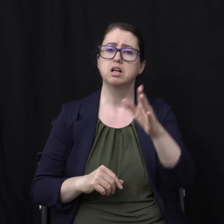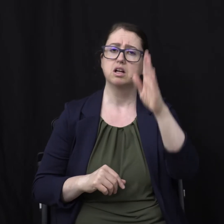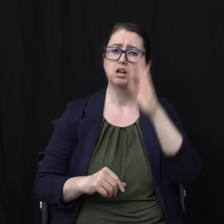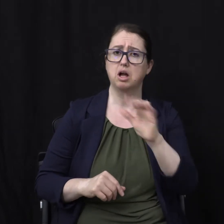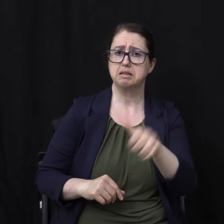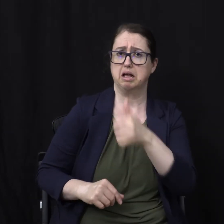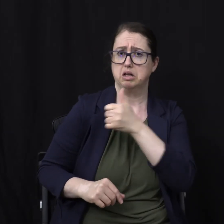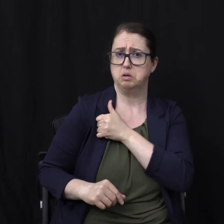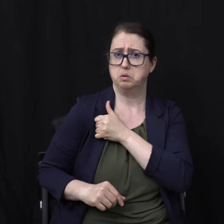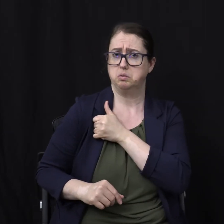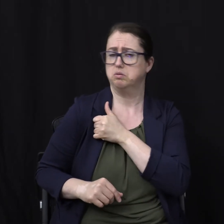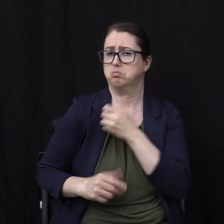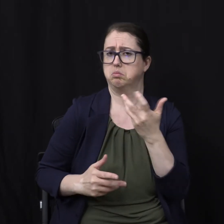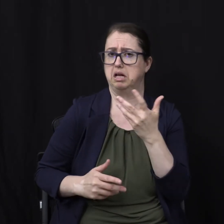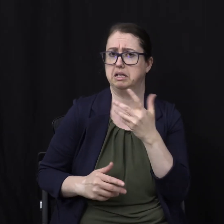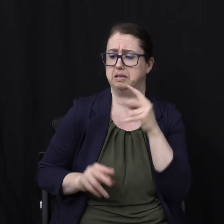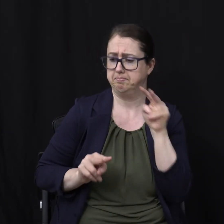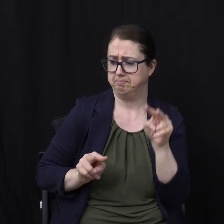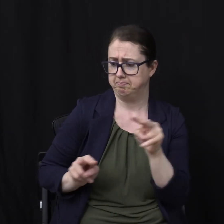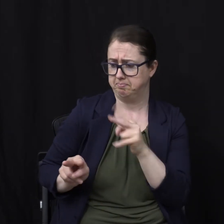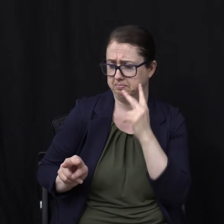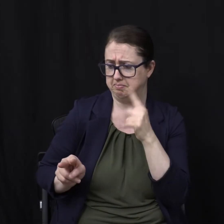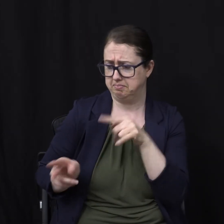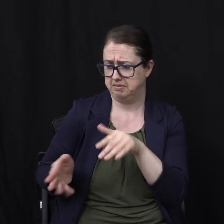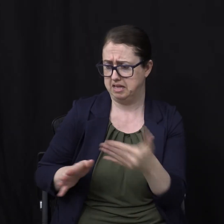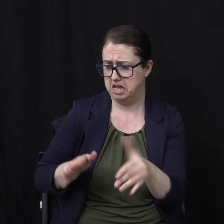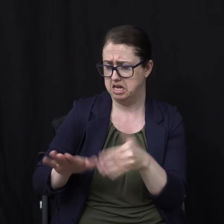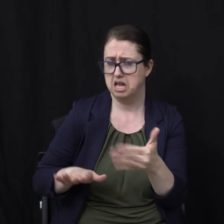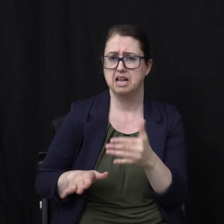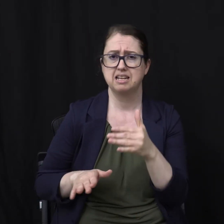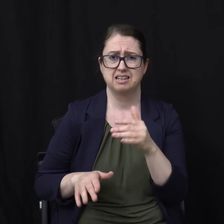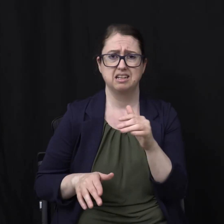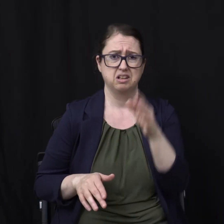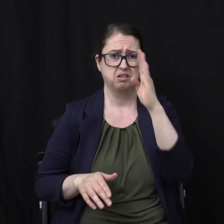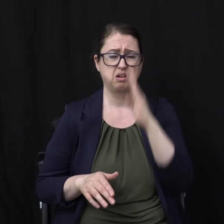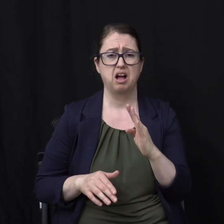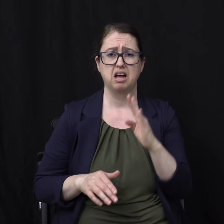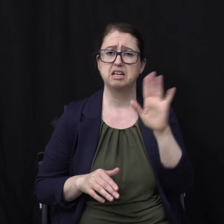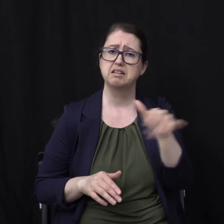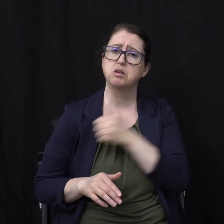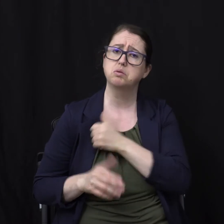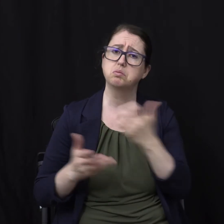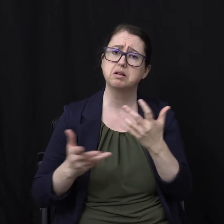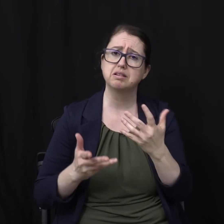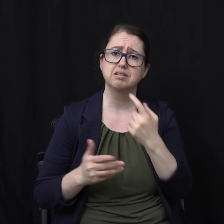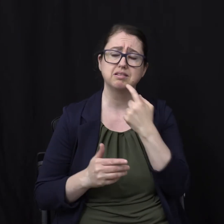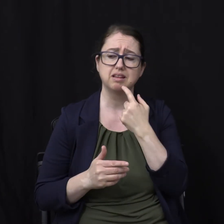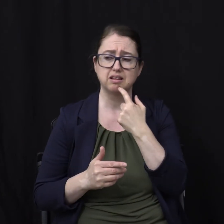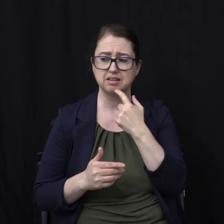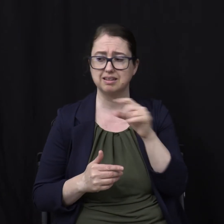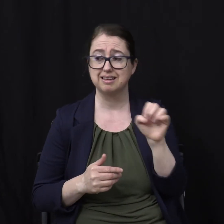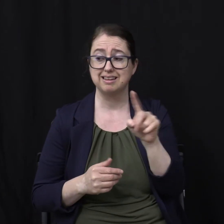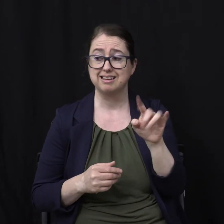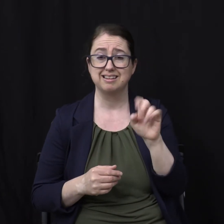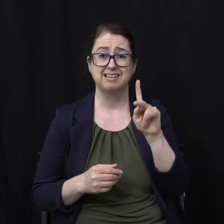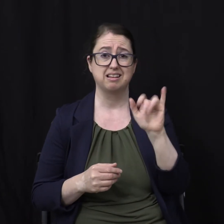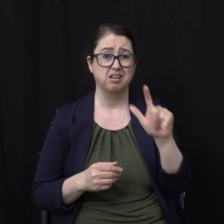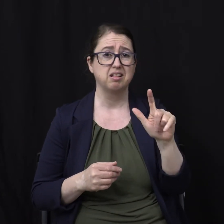Those who didn't receive The gospel Listen to this in Ezekiel I have no place To turn